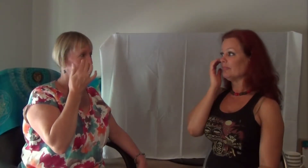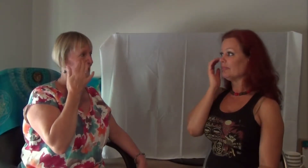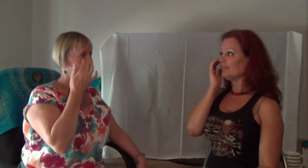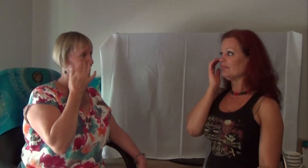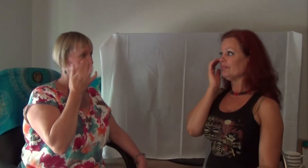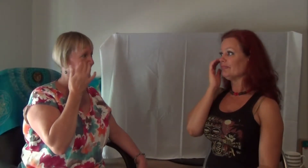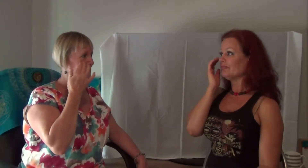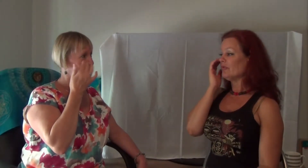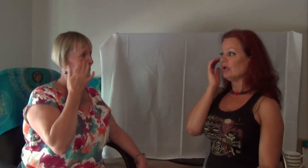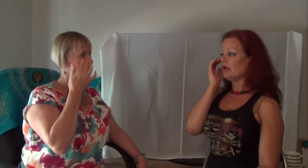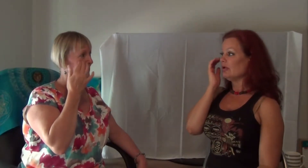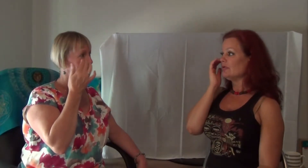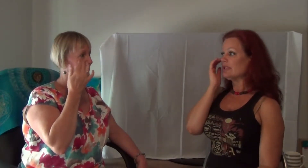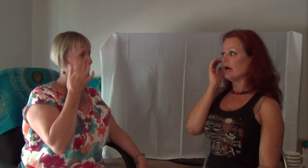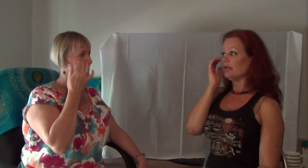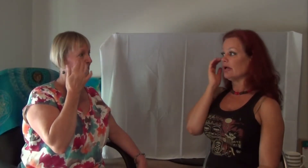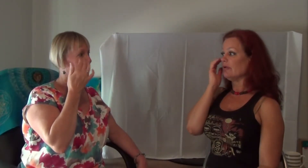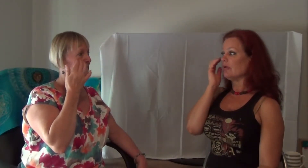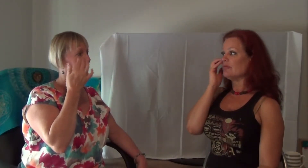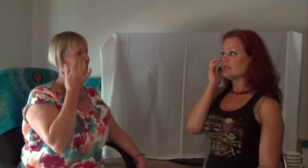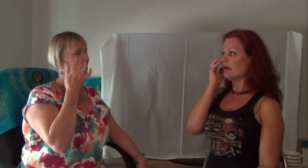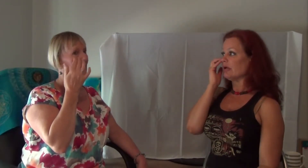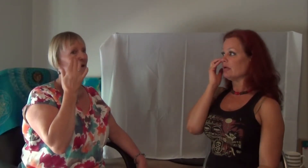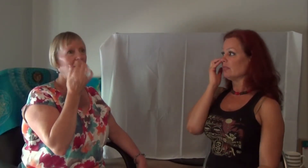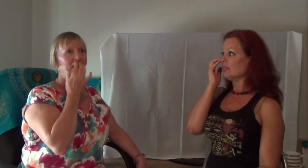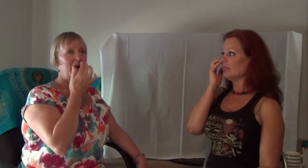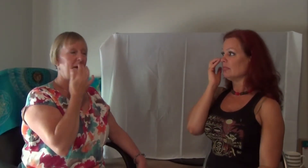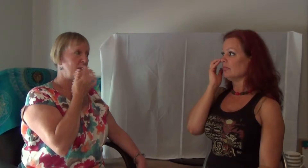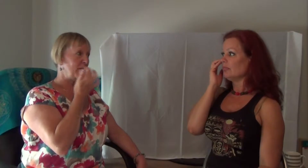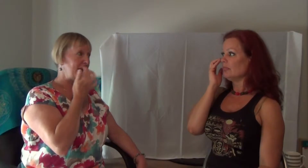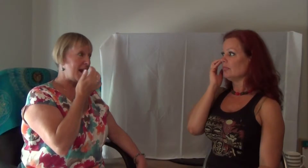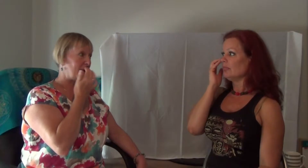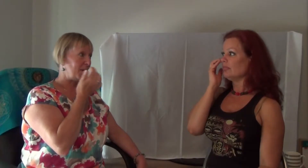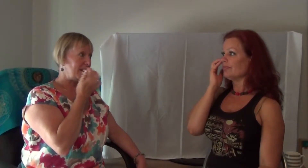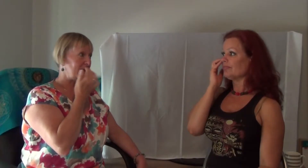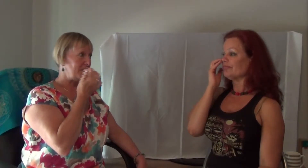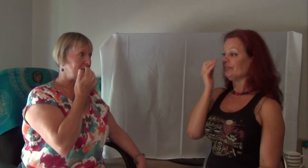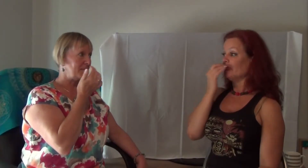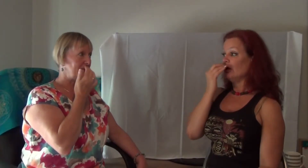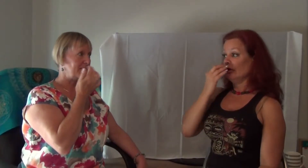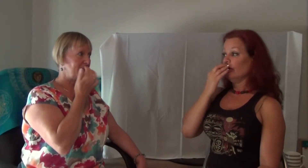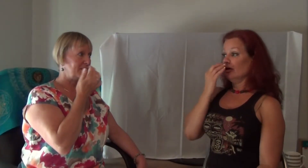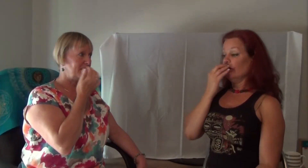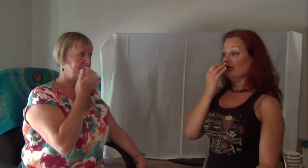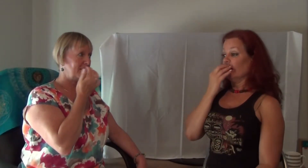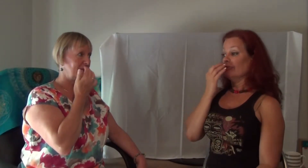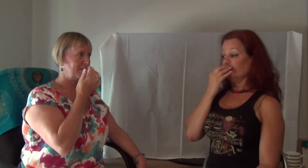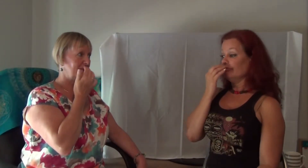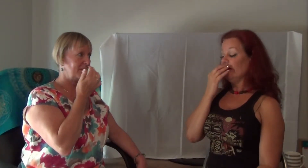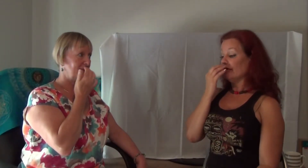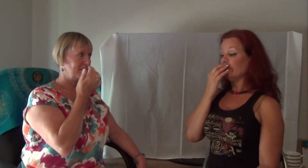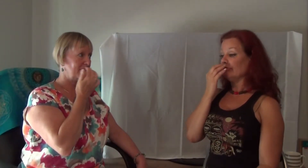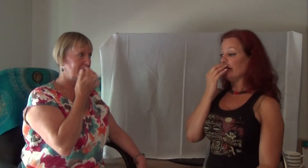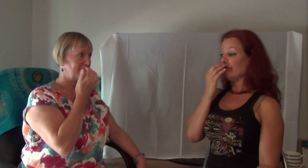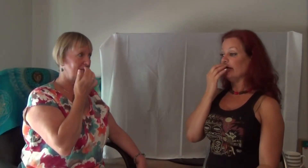wasn't looking where he was going. He was not looking where he was going. I'm really angry at him. Yeah, I'm angry.